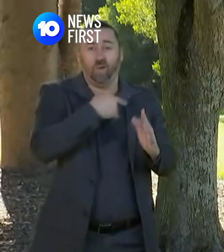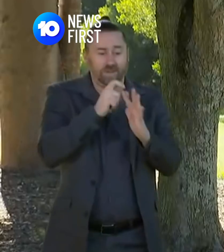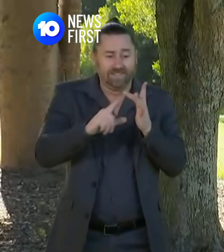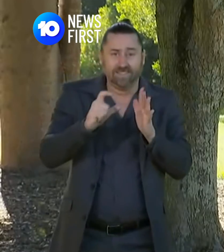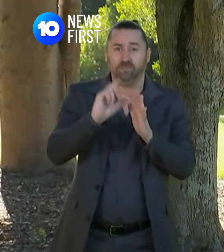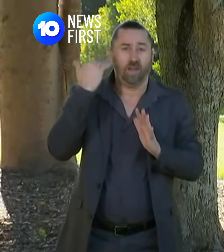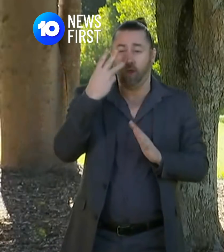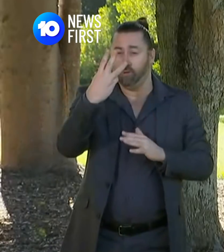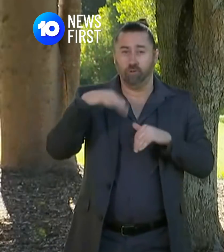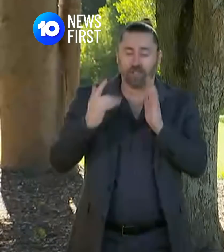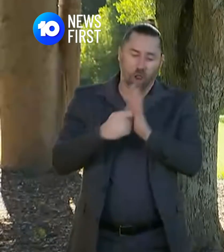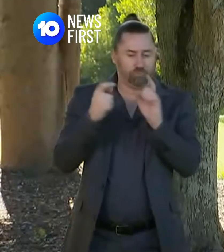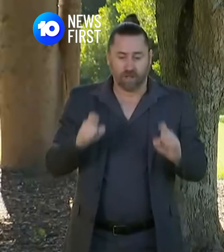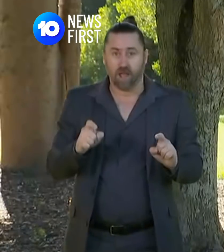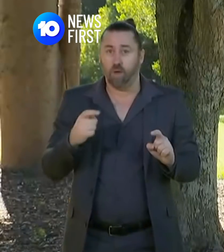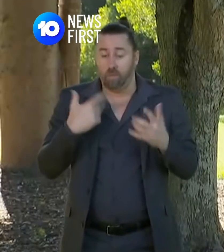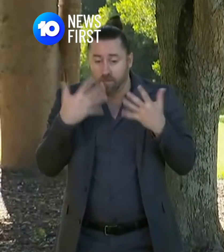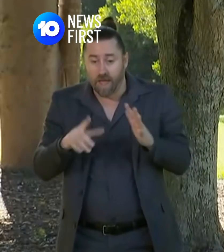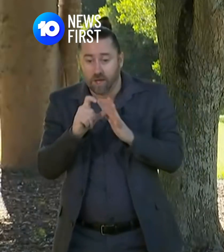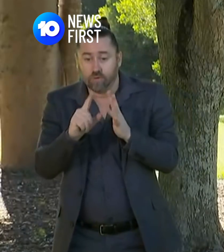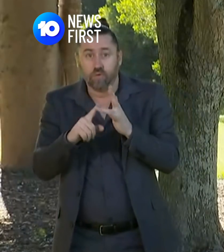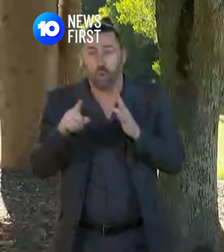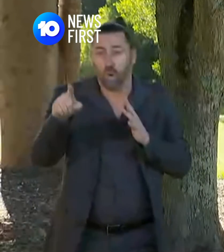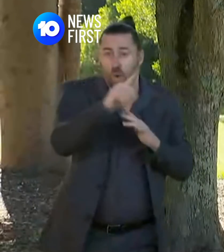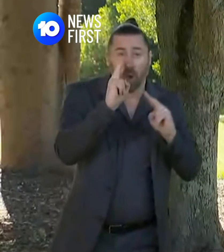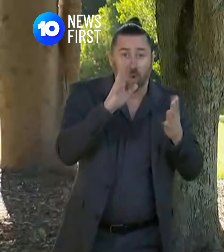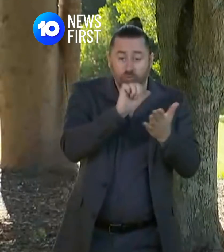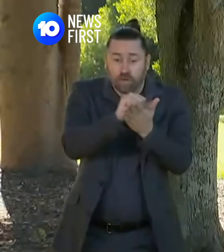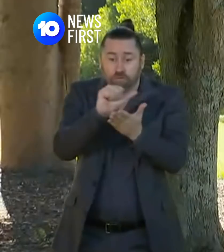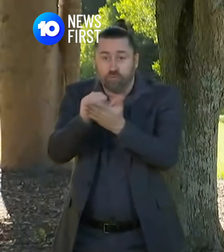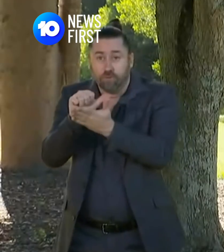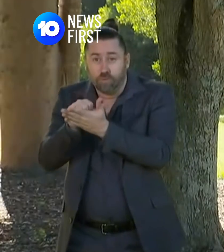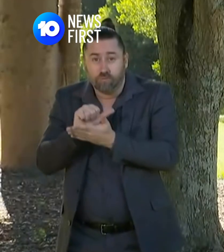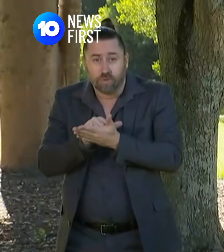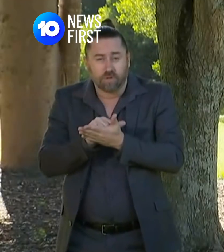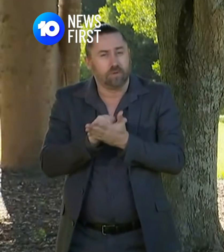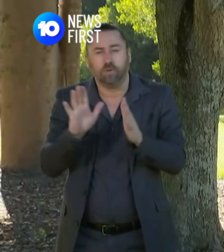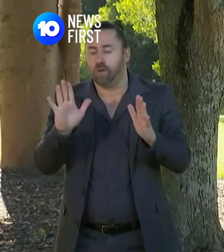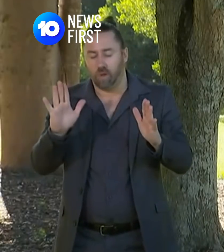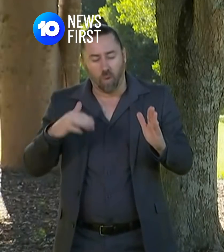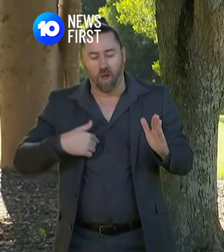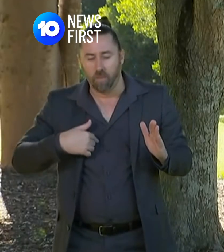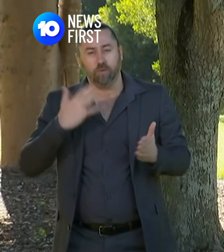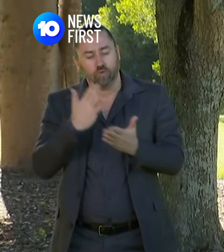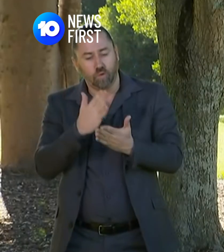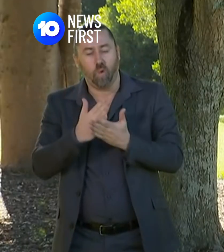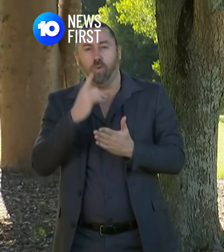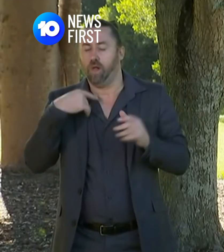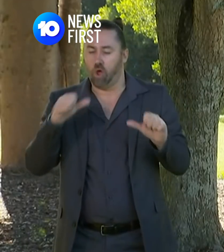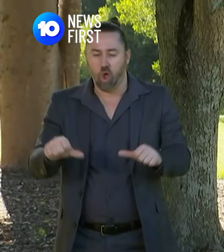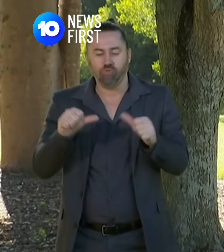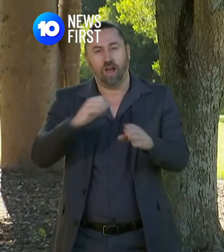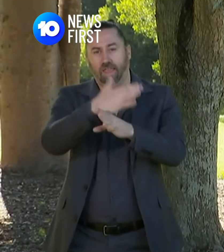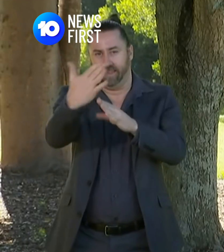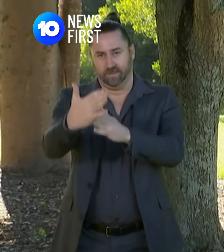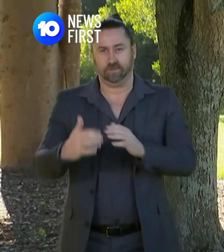days in the past and if everyone does the right thing I'm sure that we will be able to get through it again. So